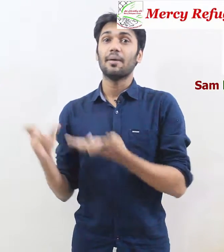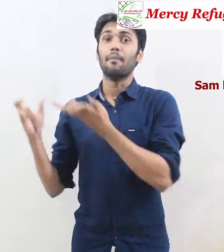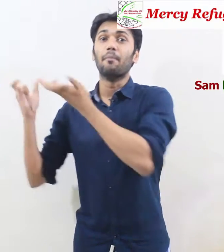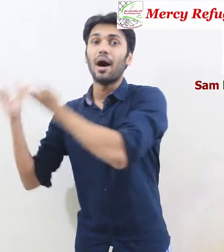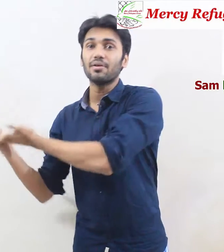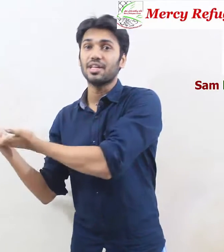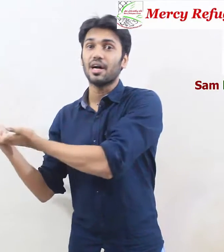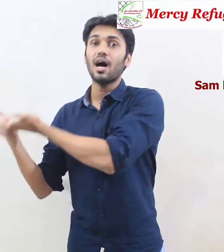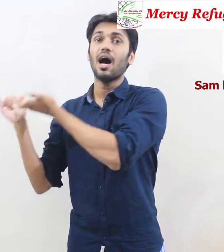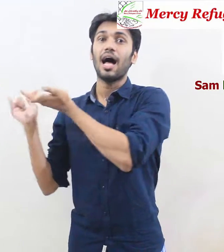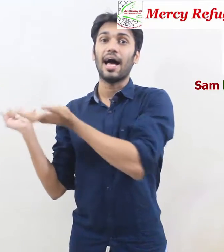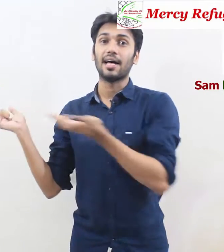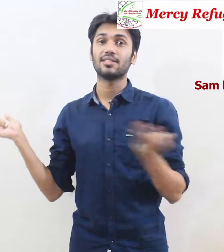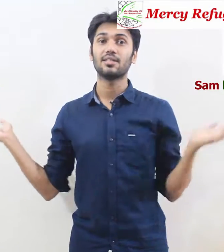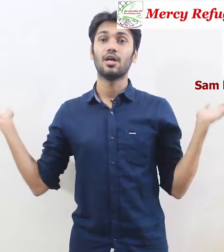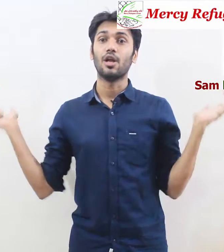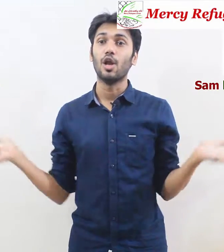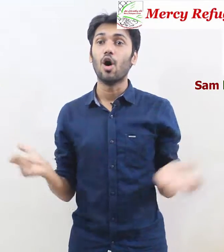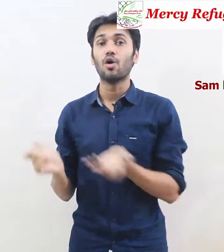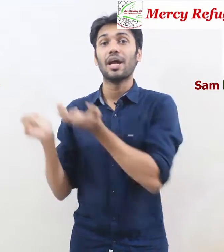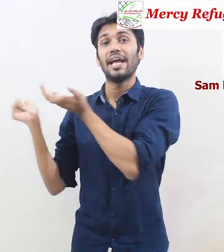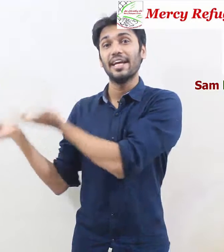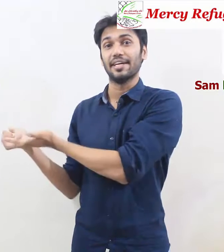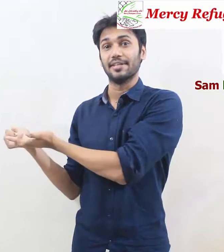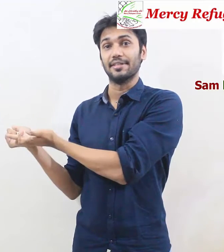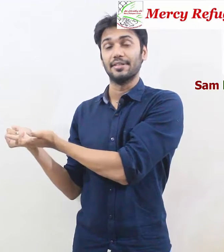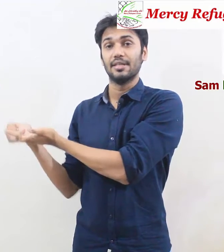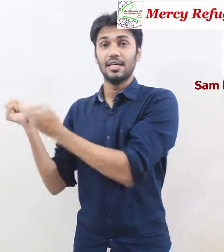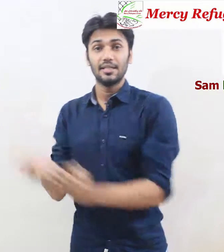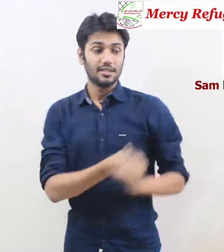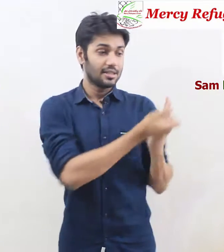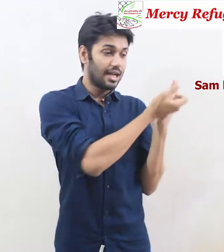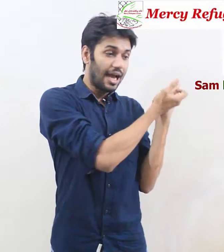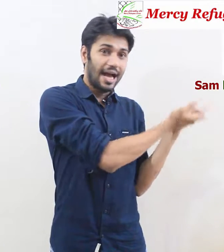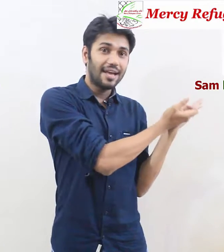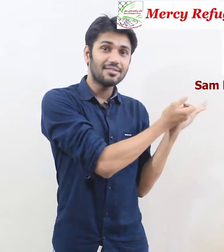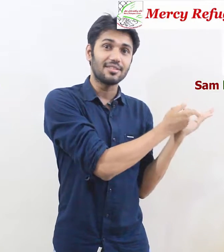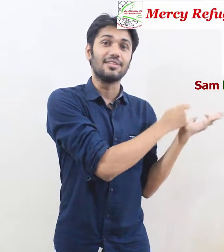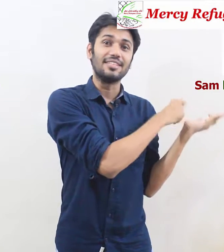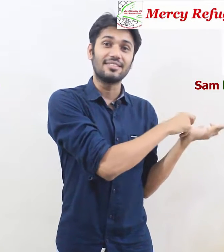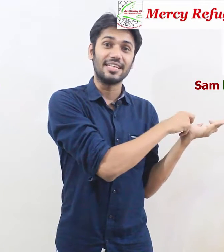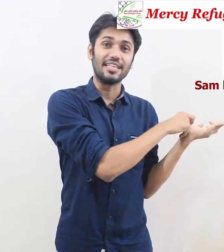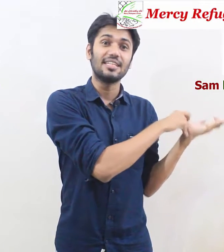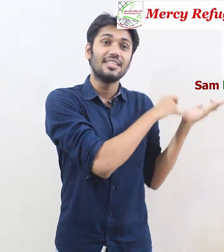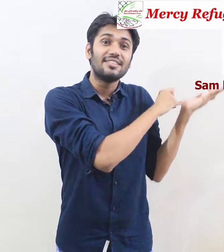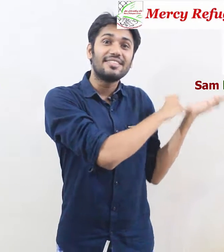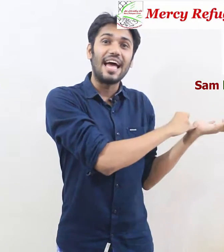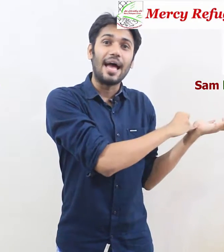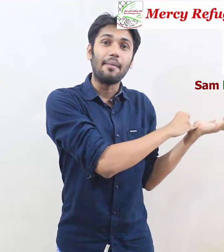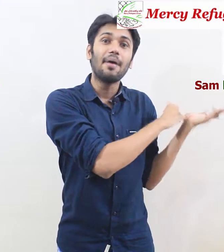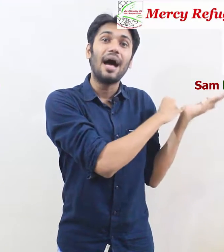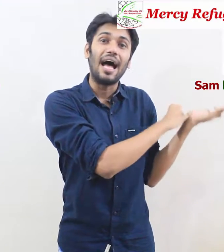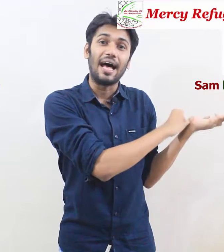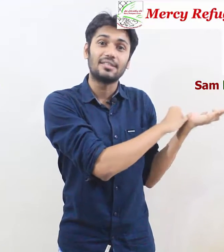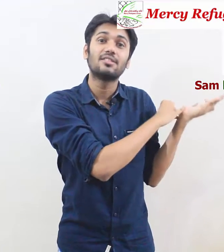saying Maria has long hair another is saying Sam Sam